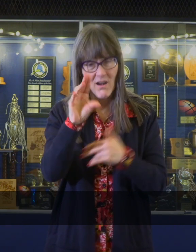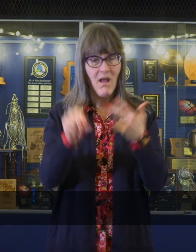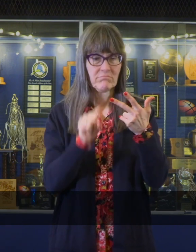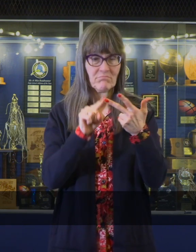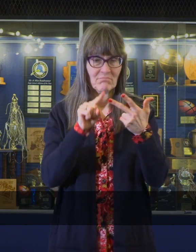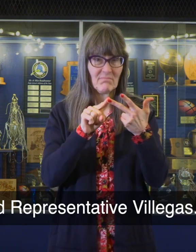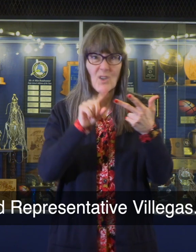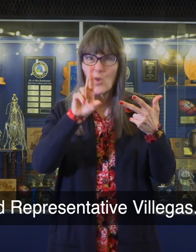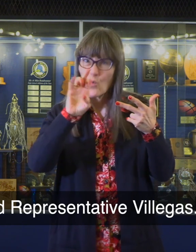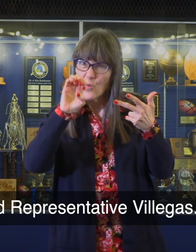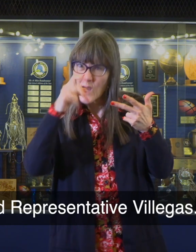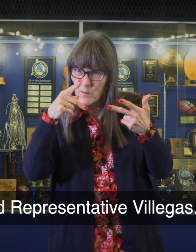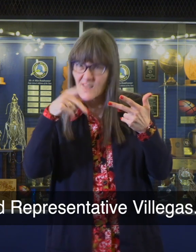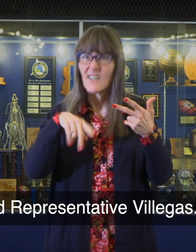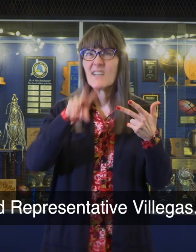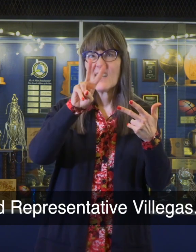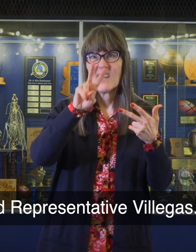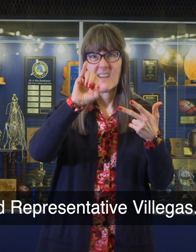and Representative Villegas.